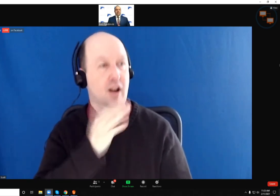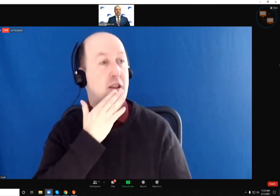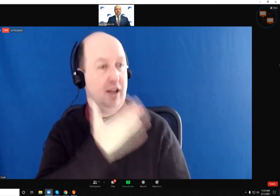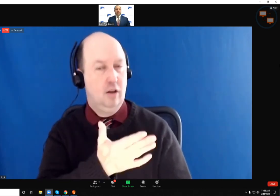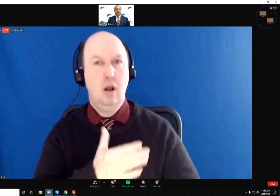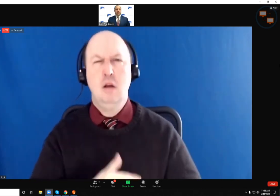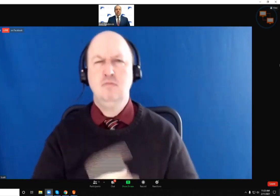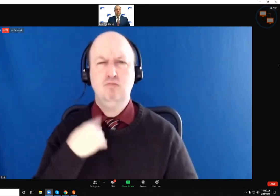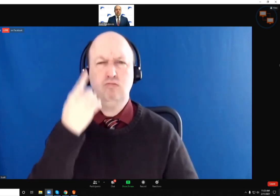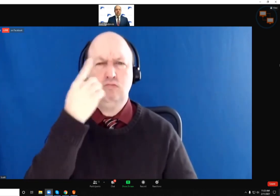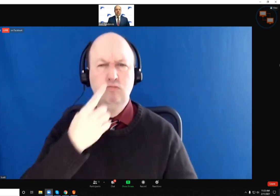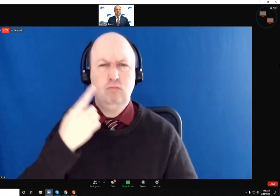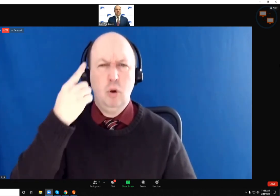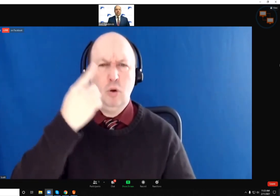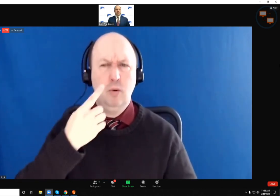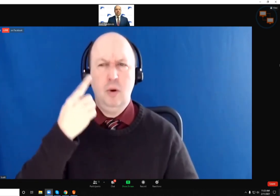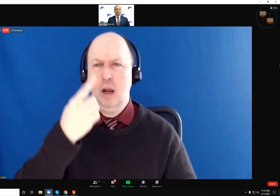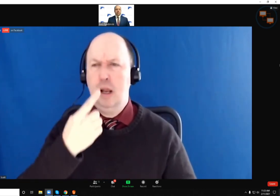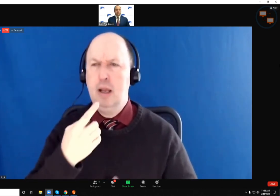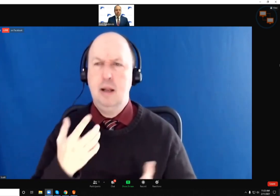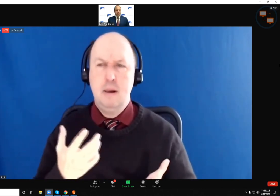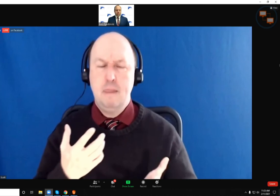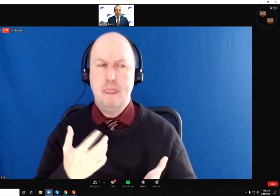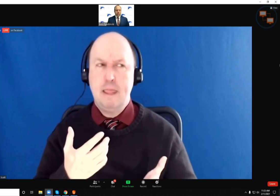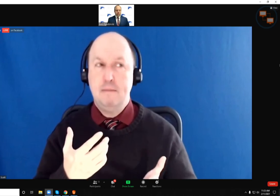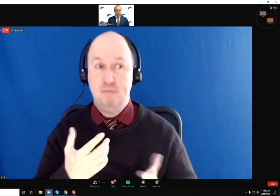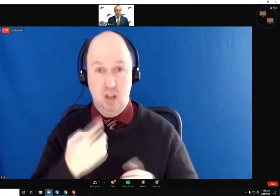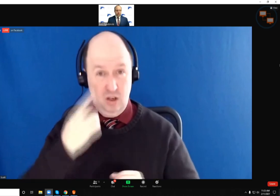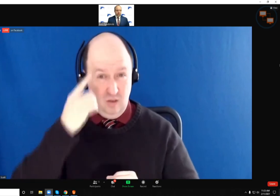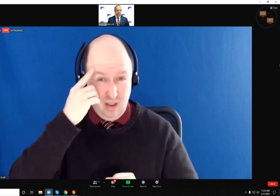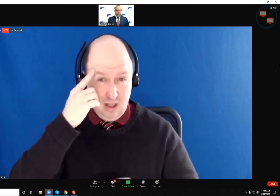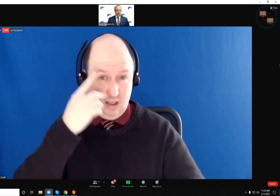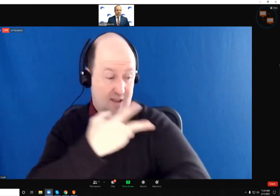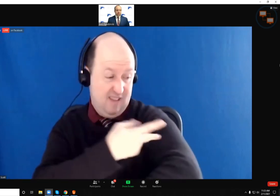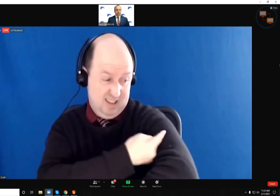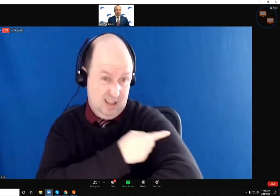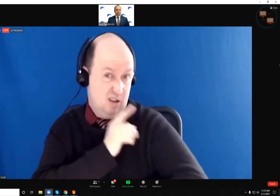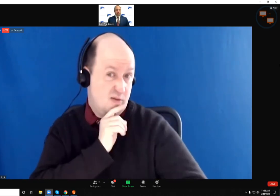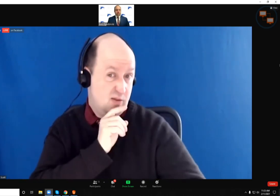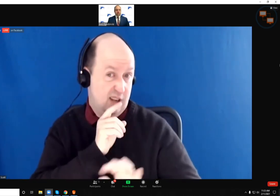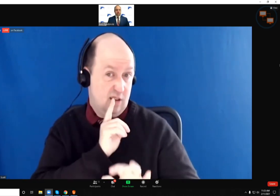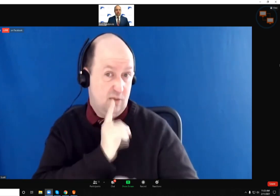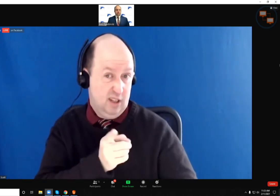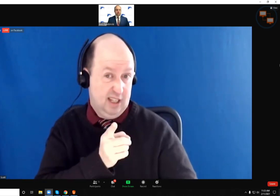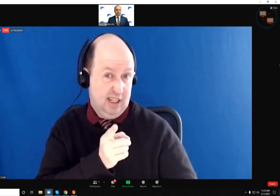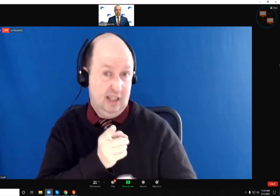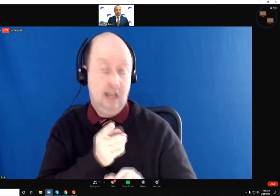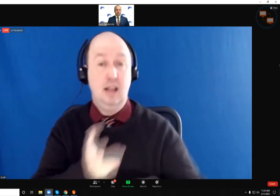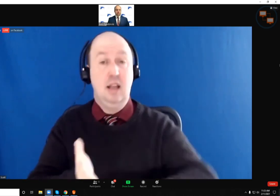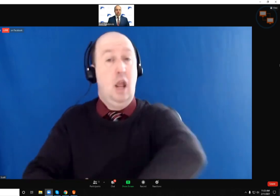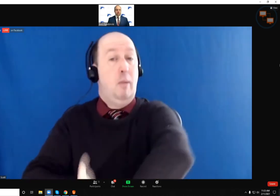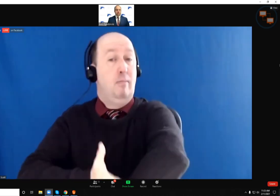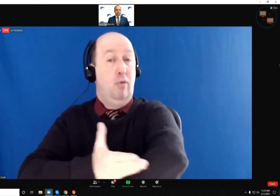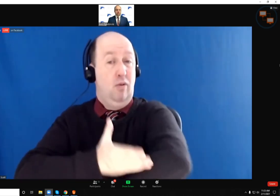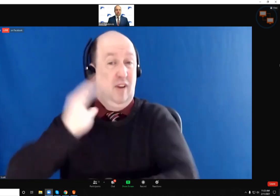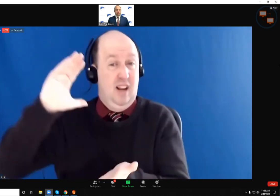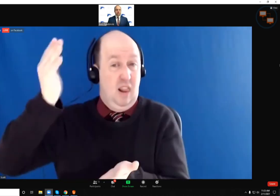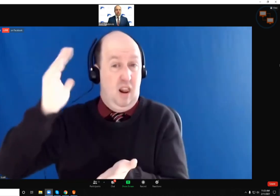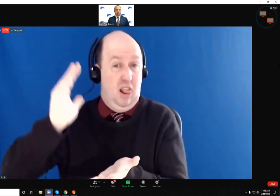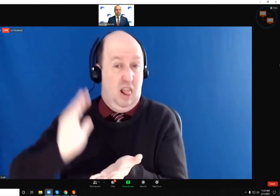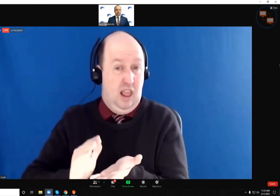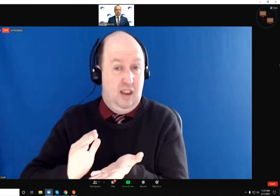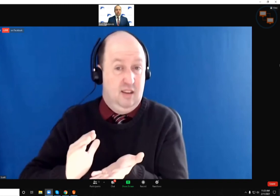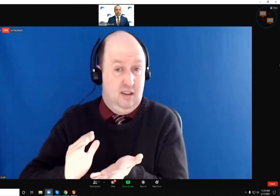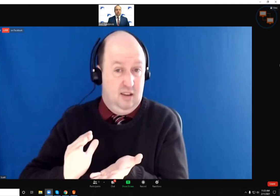So I'm wondering if we can say yet whether the vaccine is making a difference in our community and driving down cases now that we've had 42